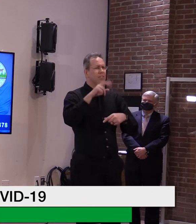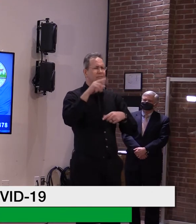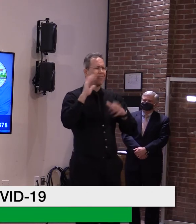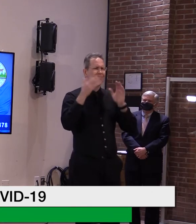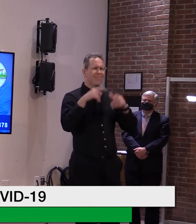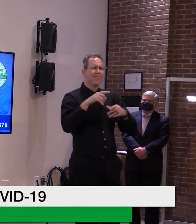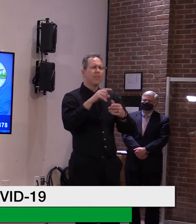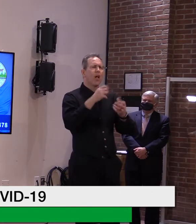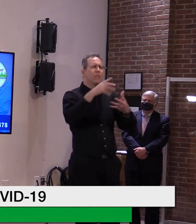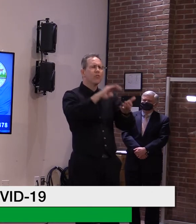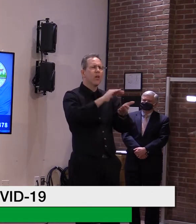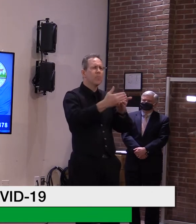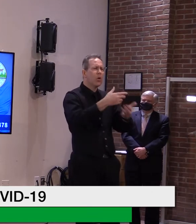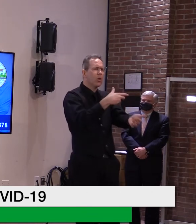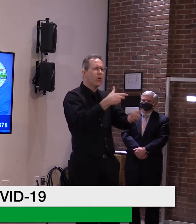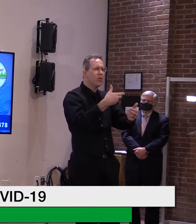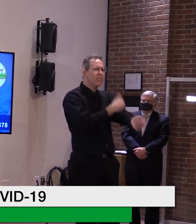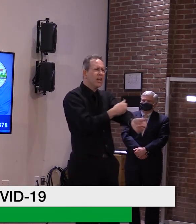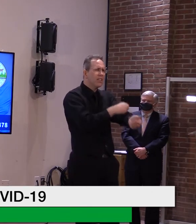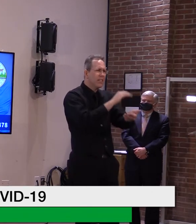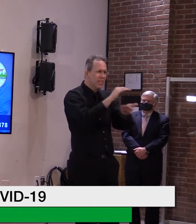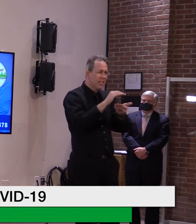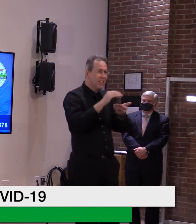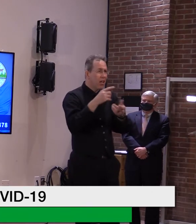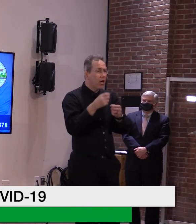I'll let, uh, Commissioner Pichak answer that.